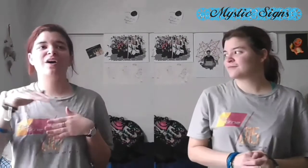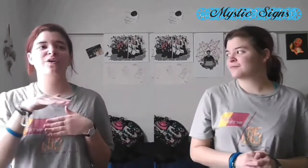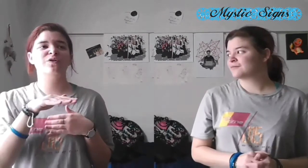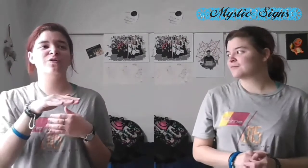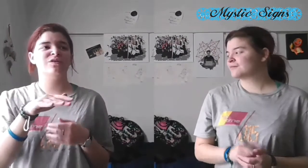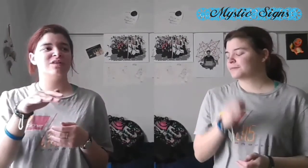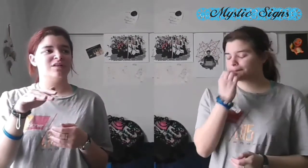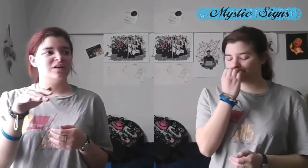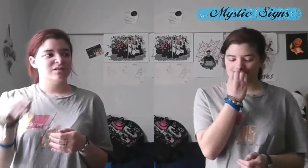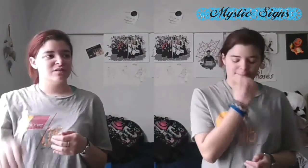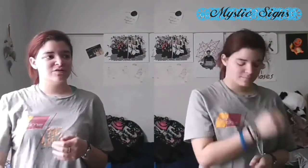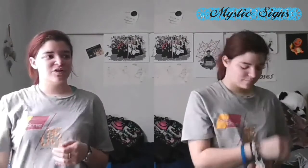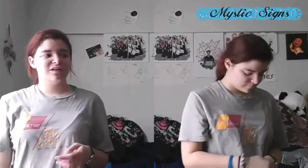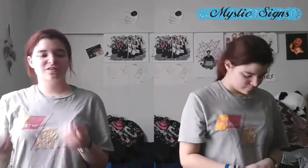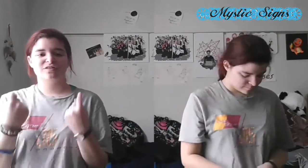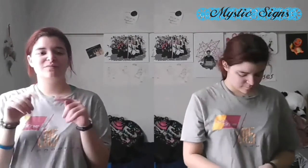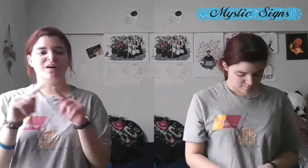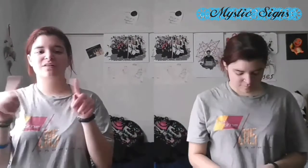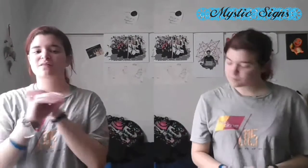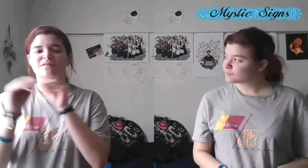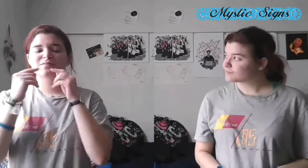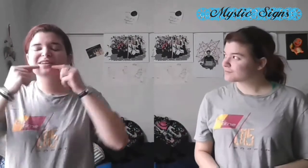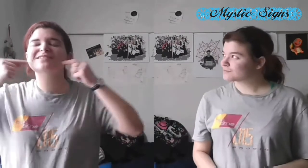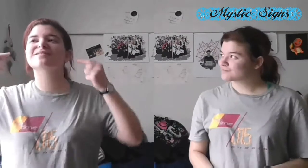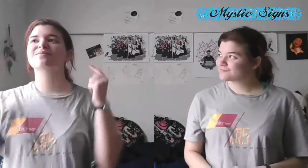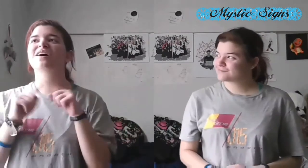and I tried not to smile, but I smiled,